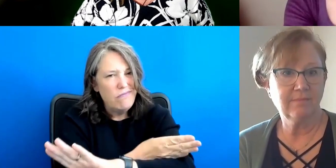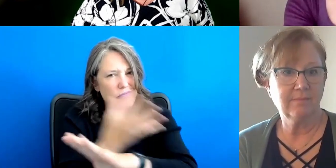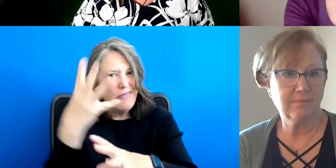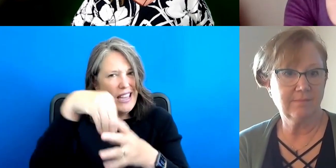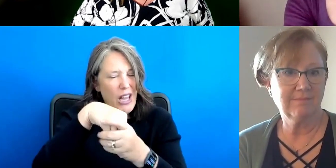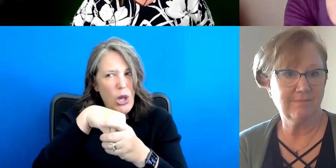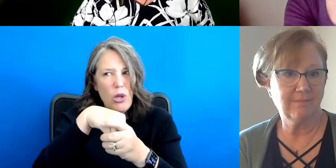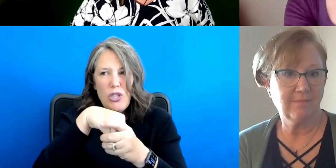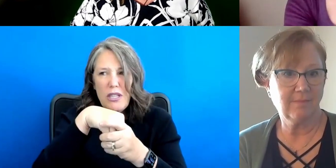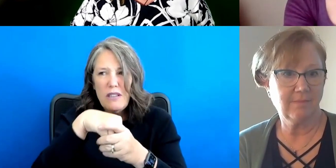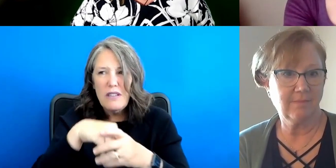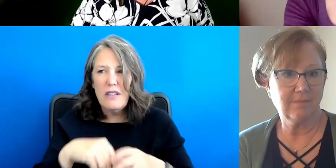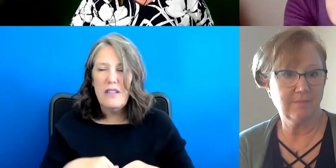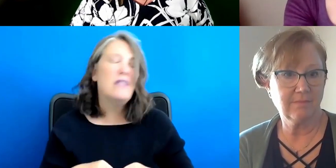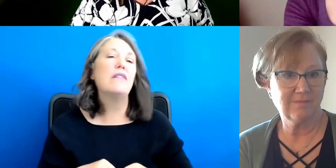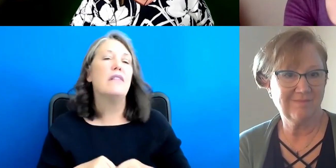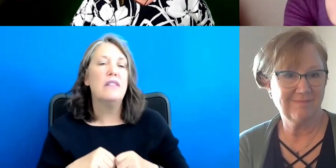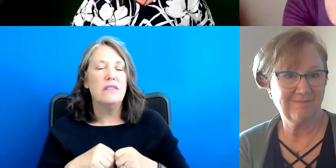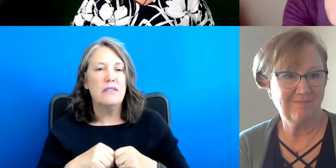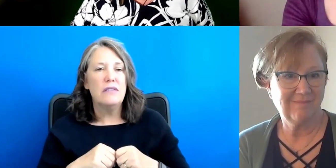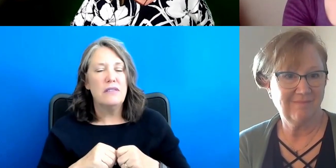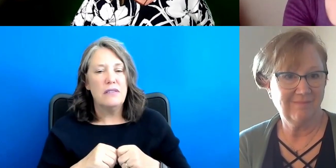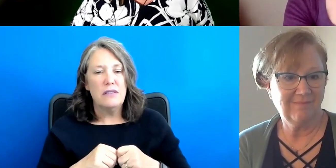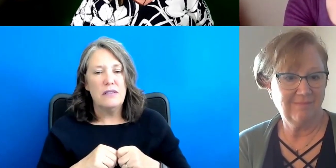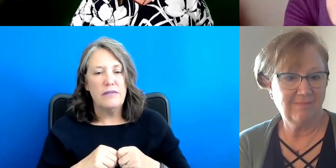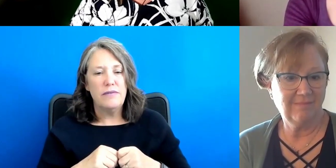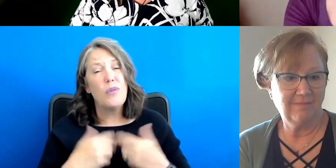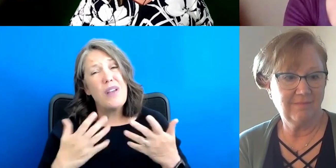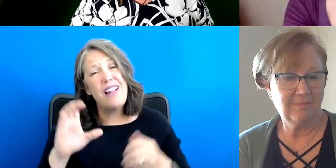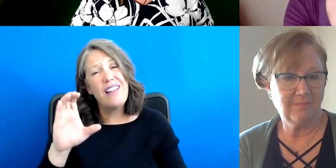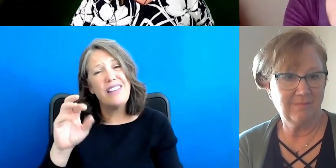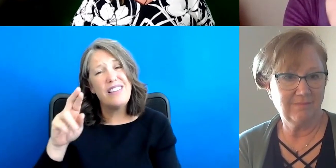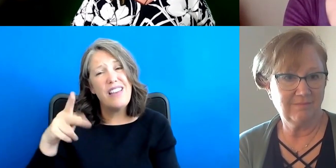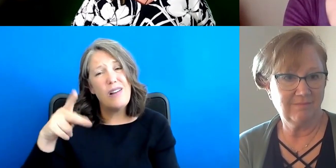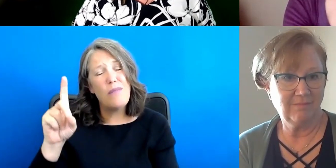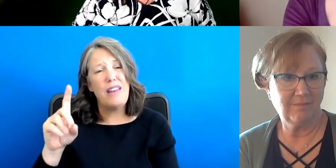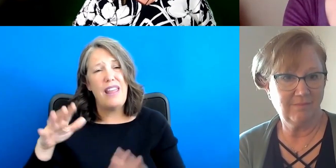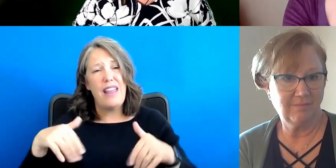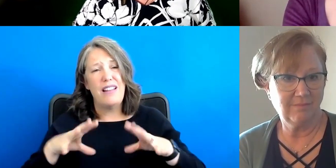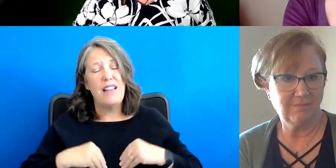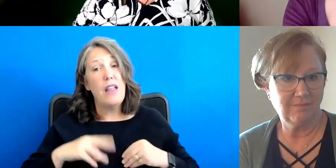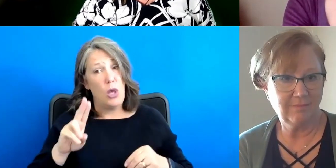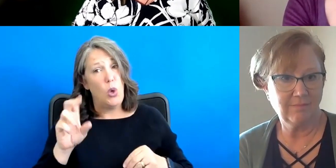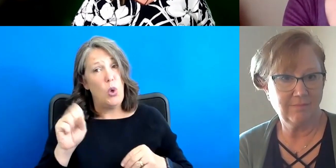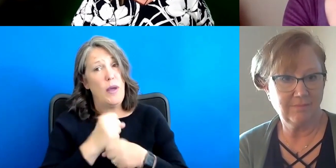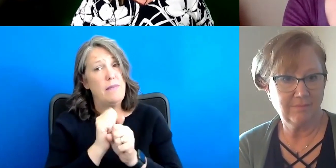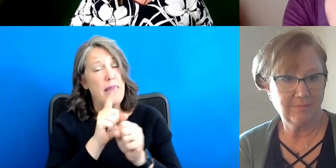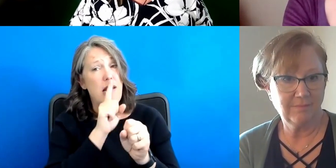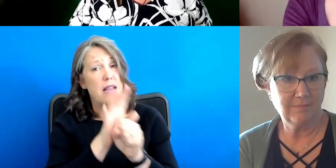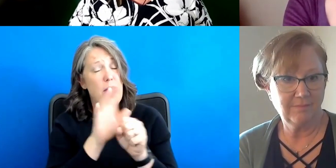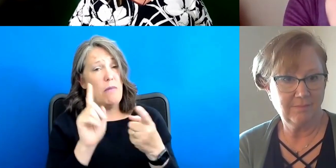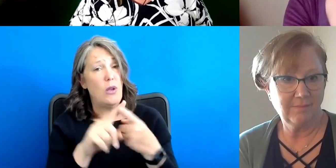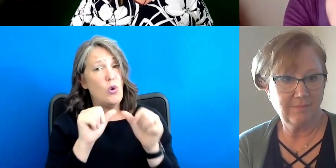Um, well, it, the CRPD hasn't been ratified. The U S did make a commitment to the